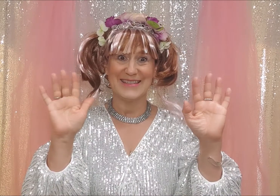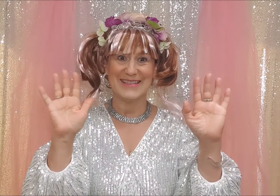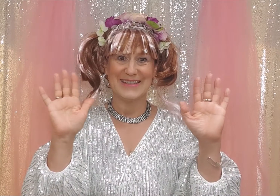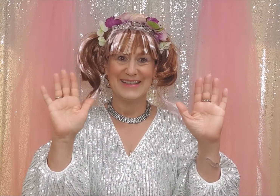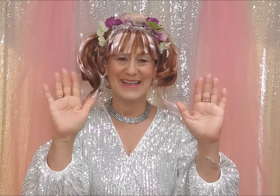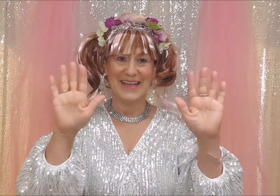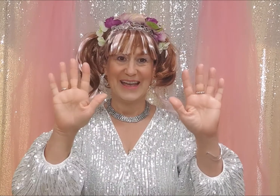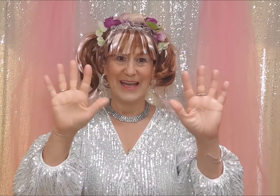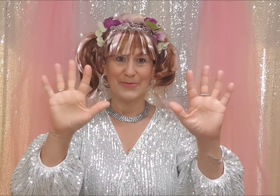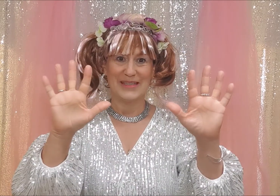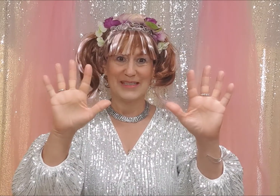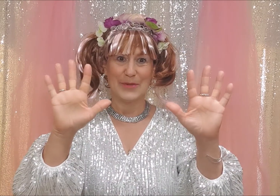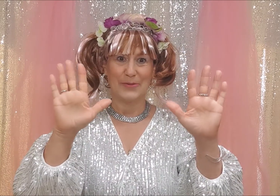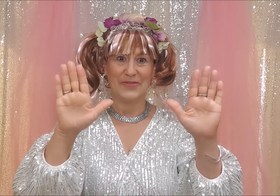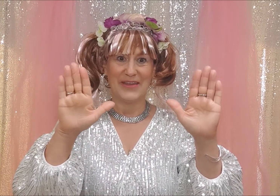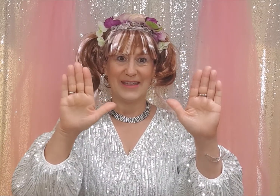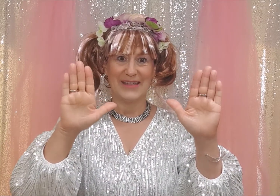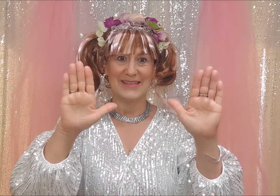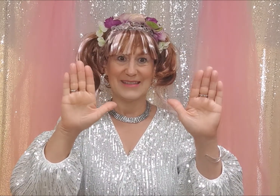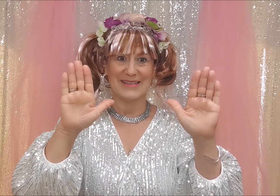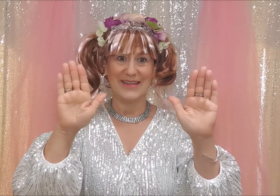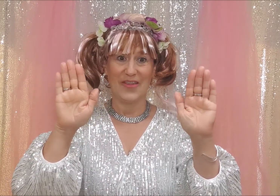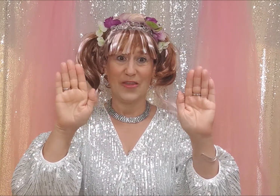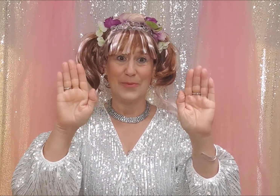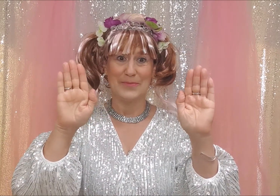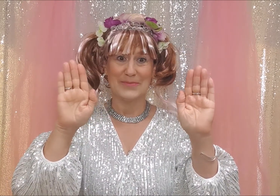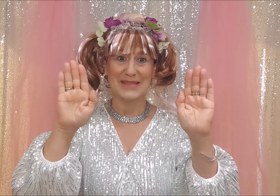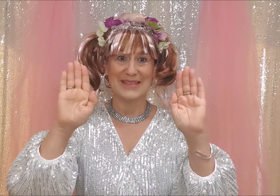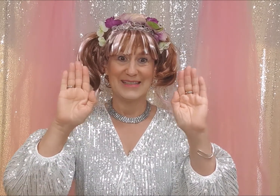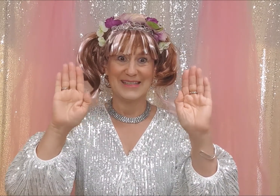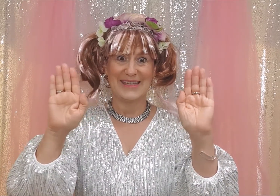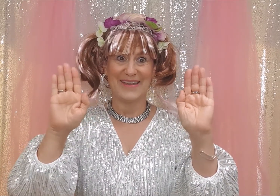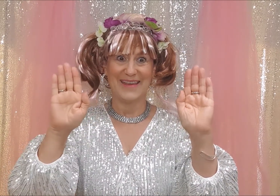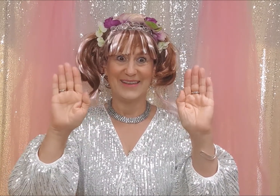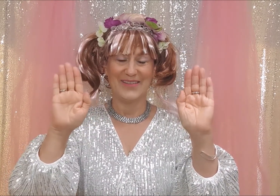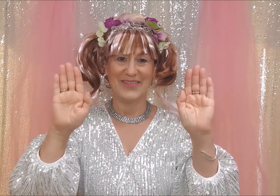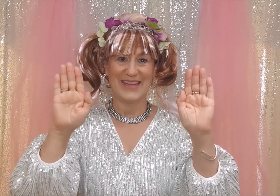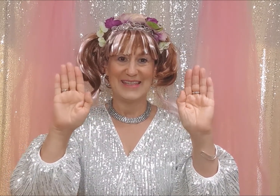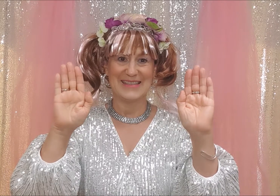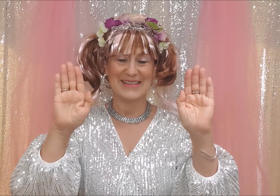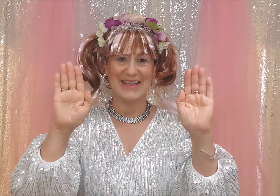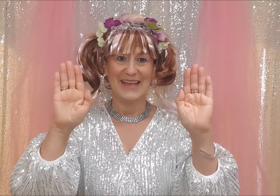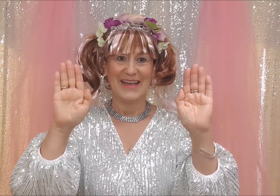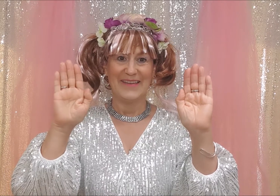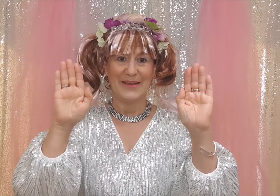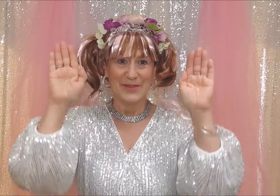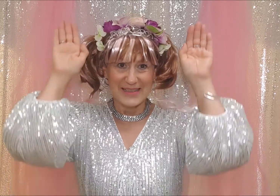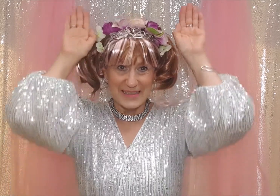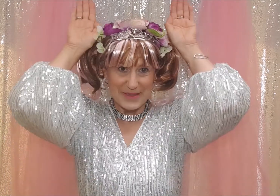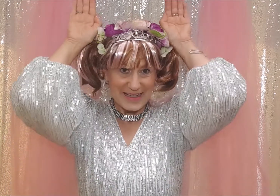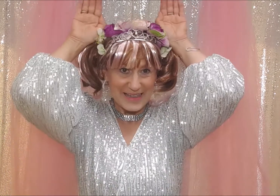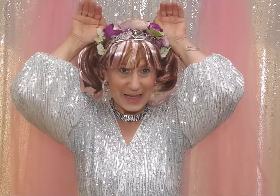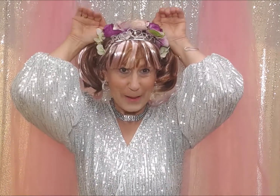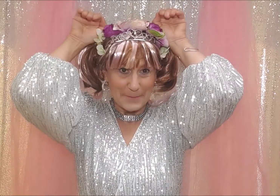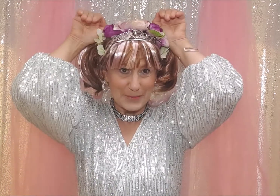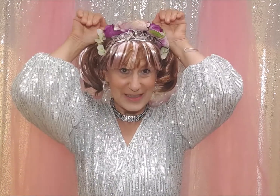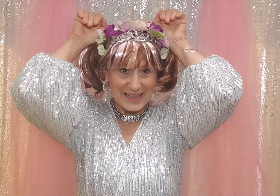and we need to put our fingers and thumbs together for this and then we need to make little bunny